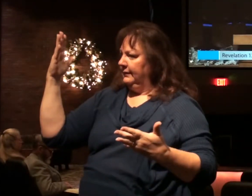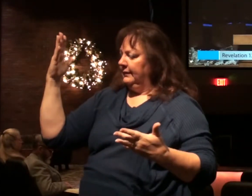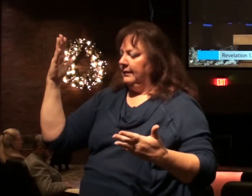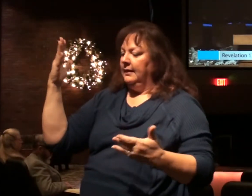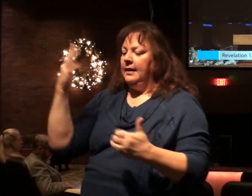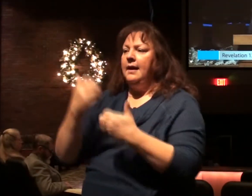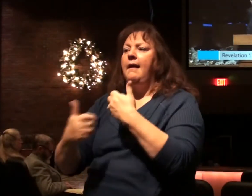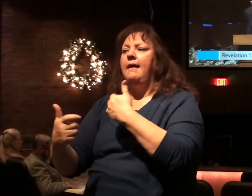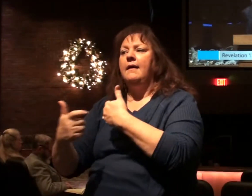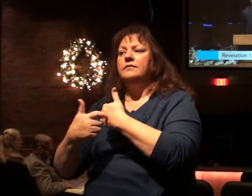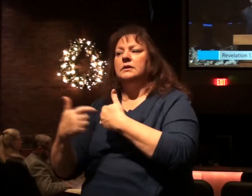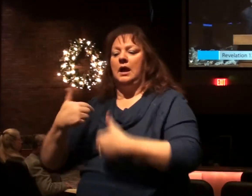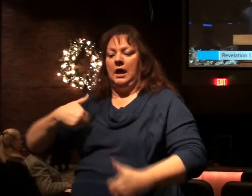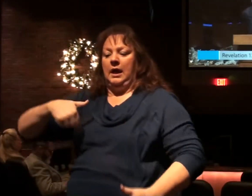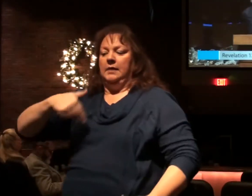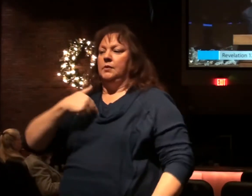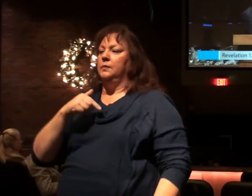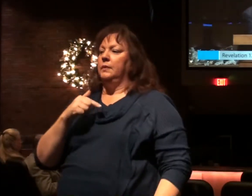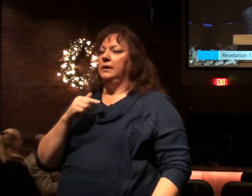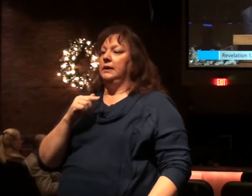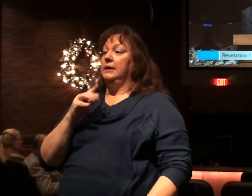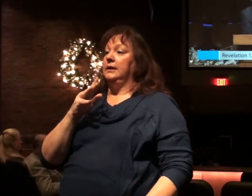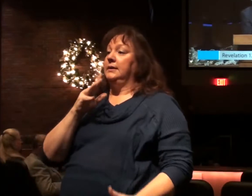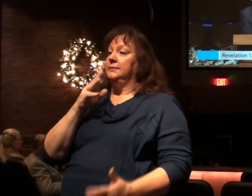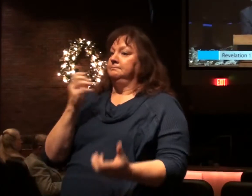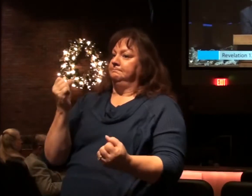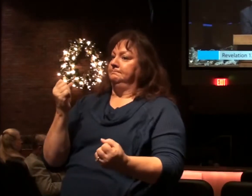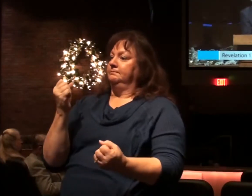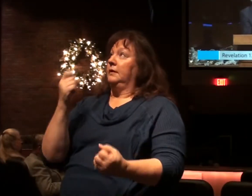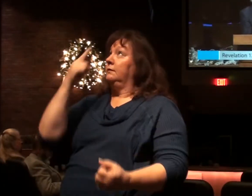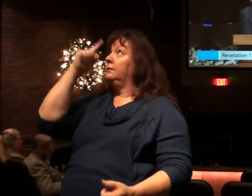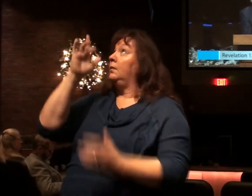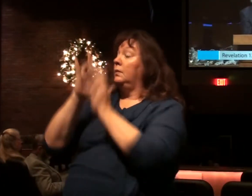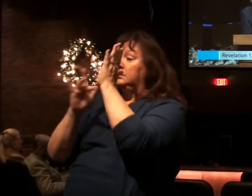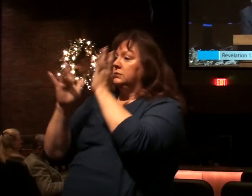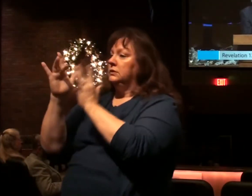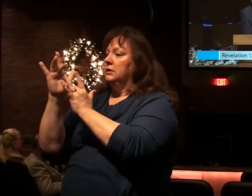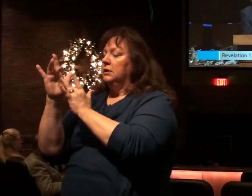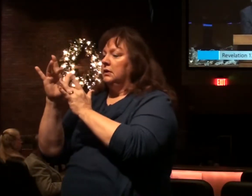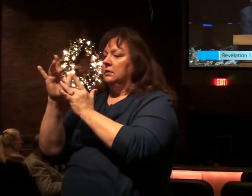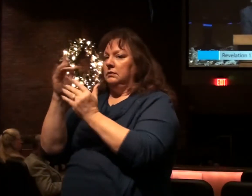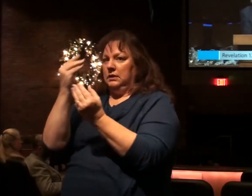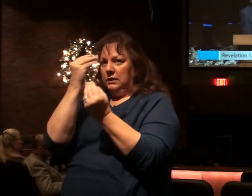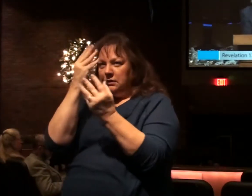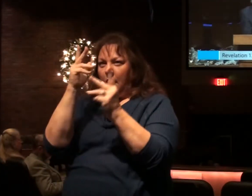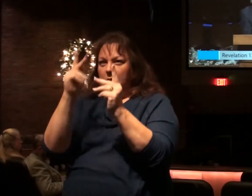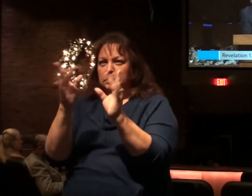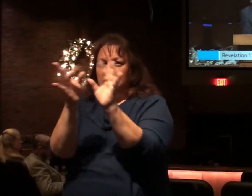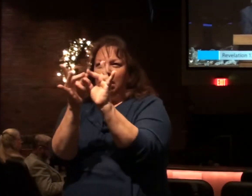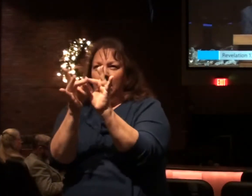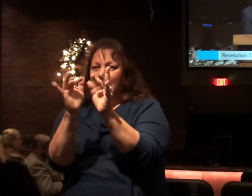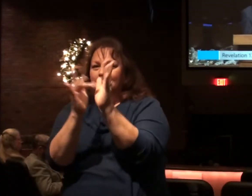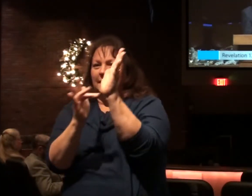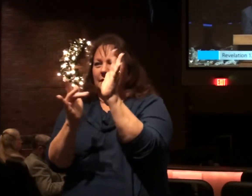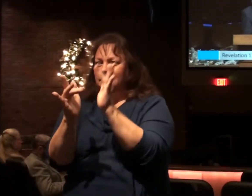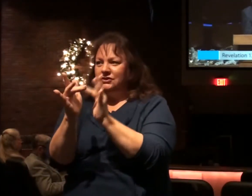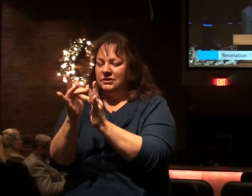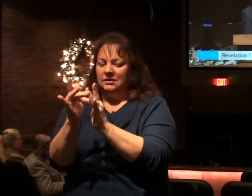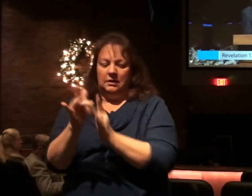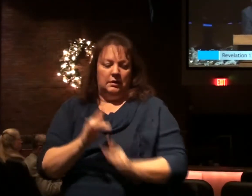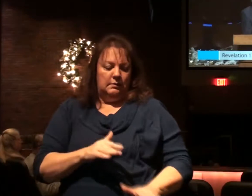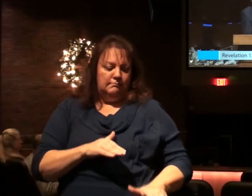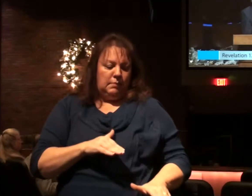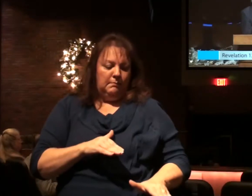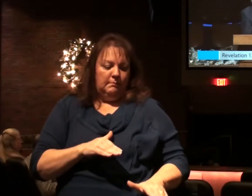You know, every time we speak for Christ, every time we share the gospel as a defeat for the